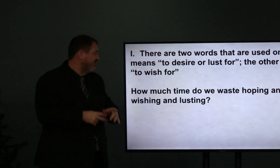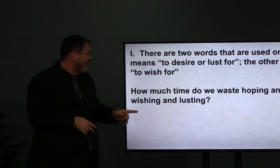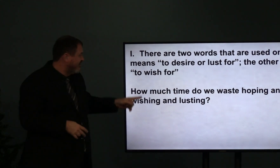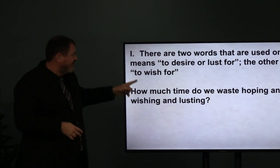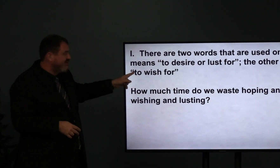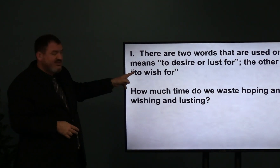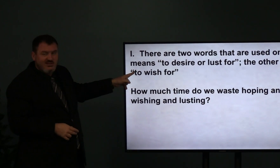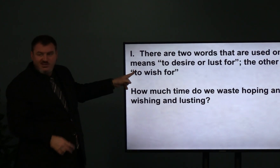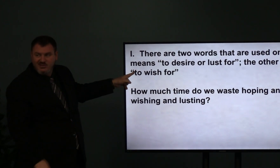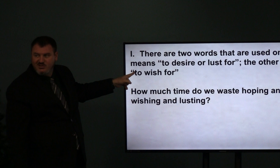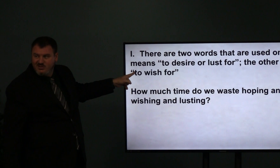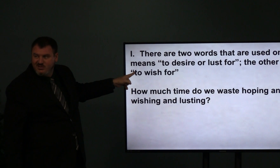And another meaning